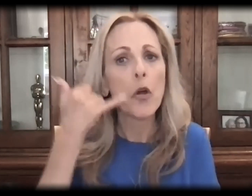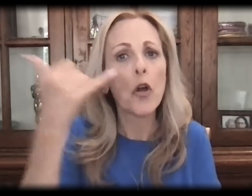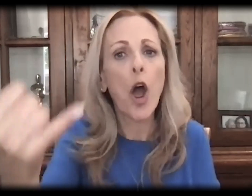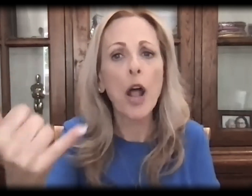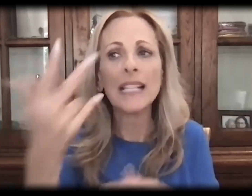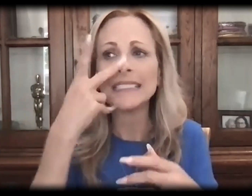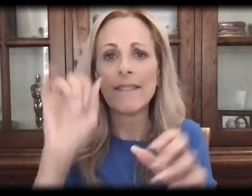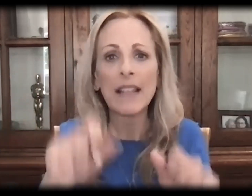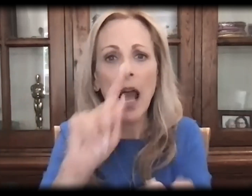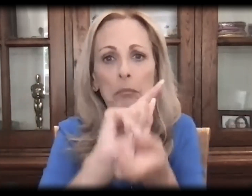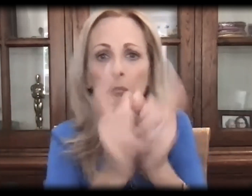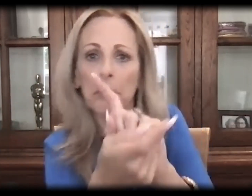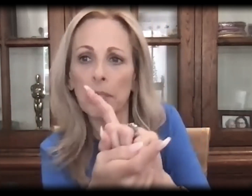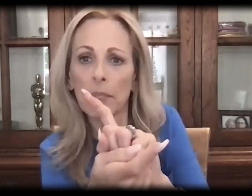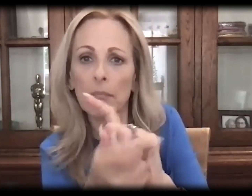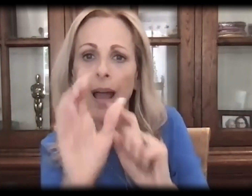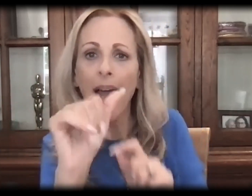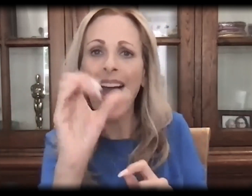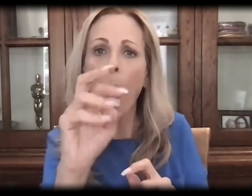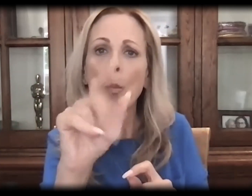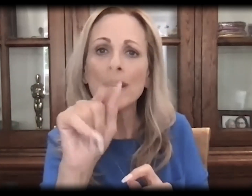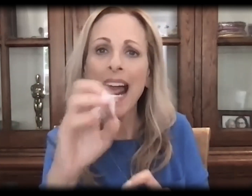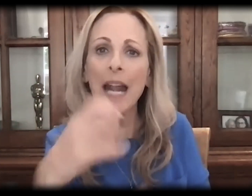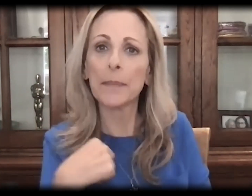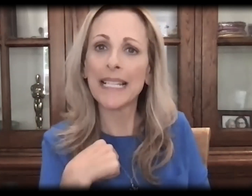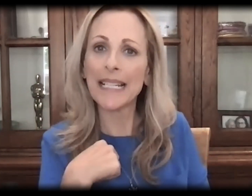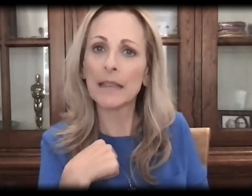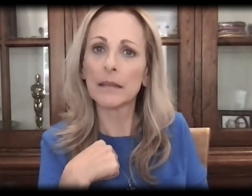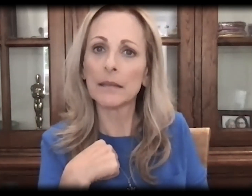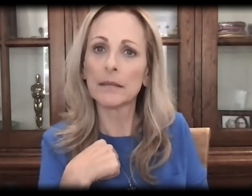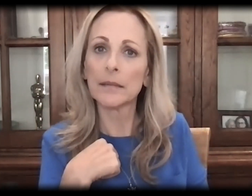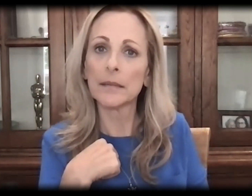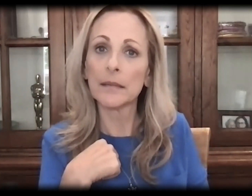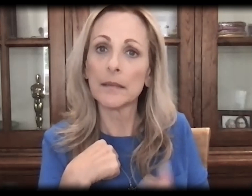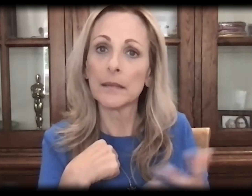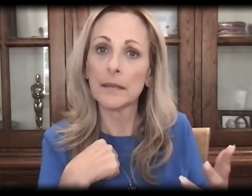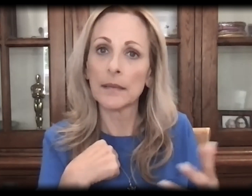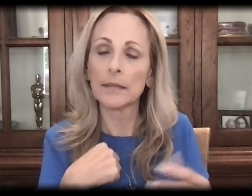person, I would turn that into a positive and have them accommodate me.